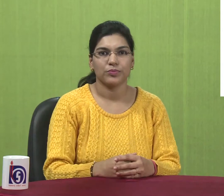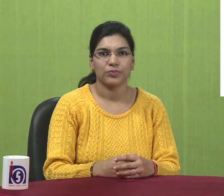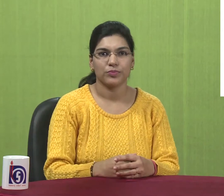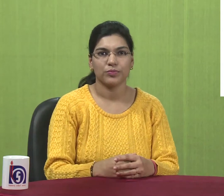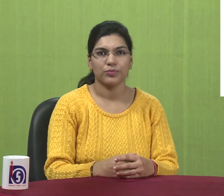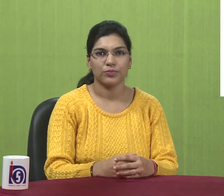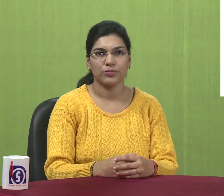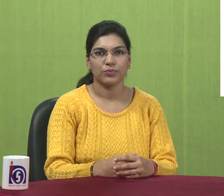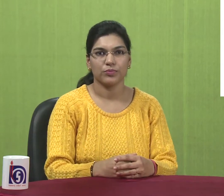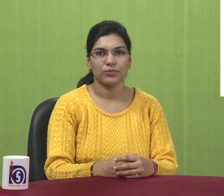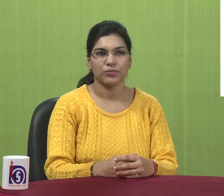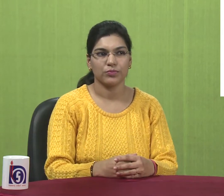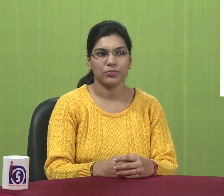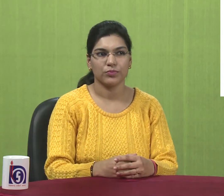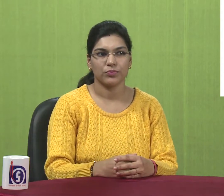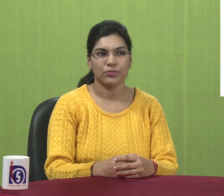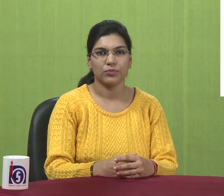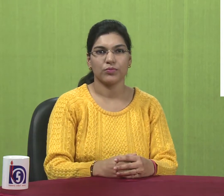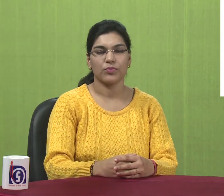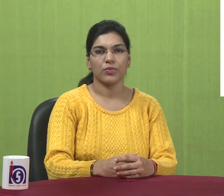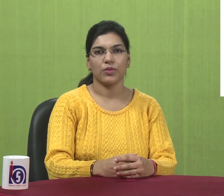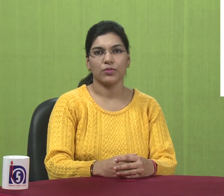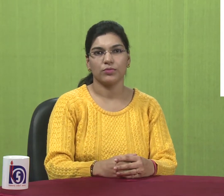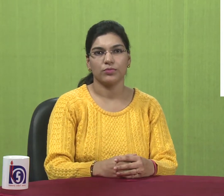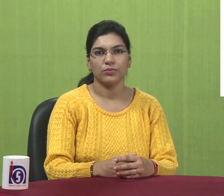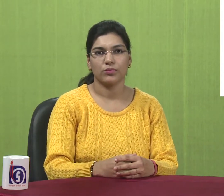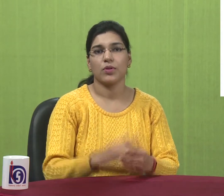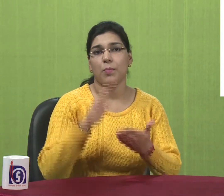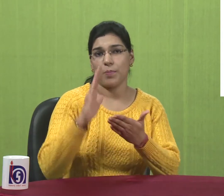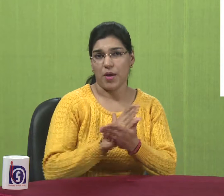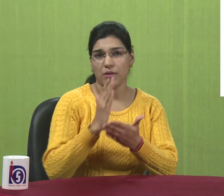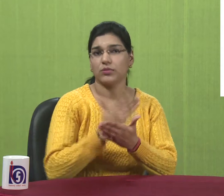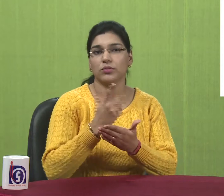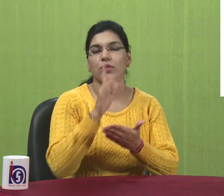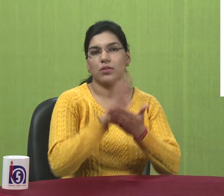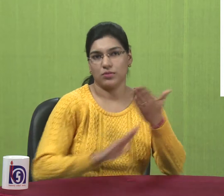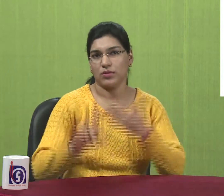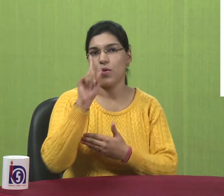part 1.